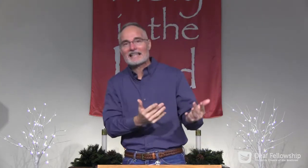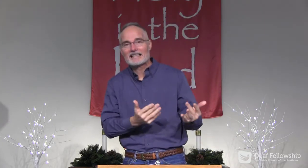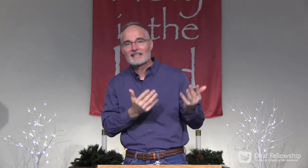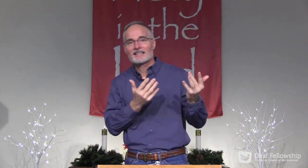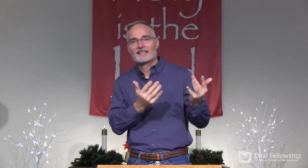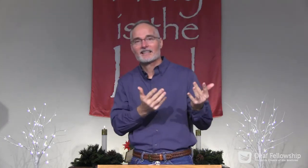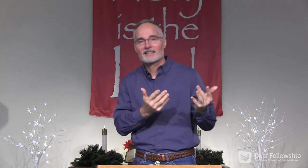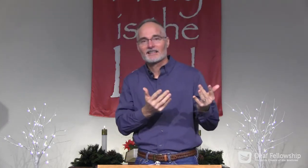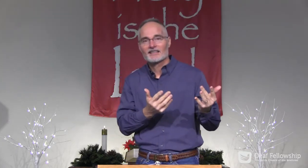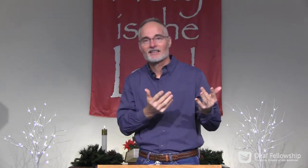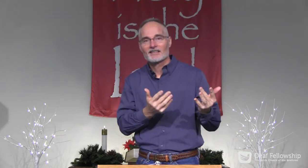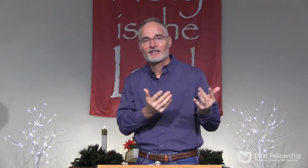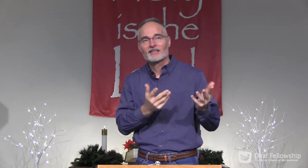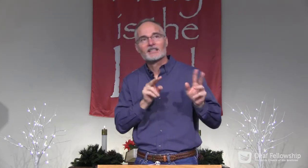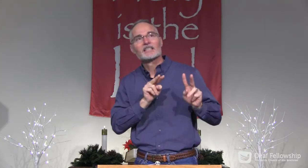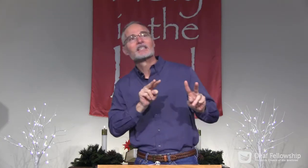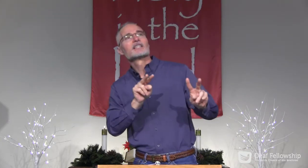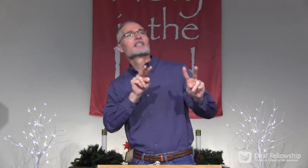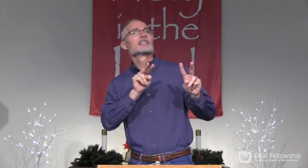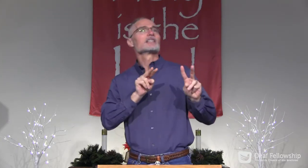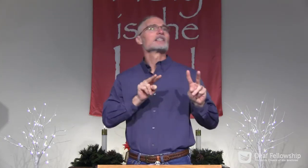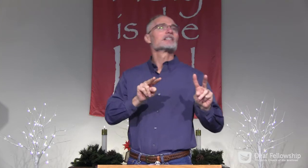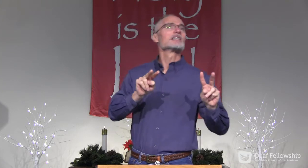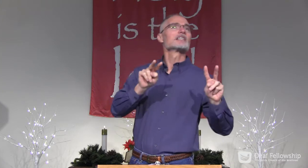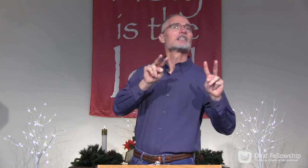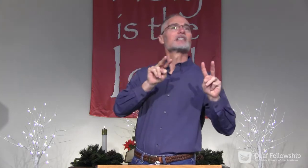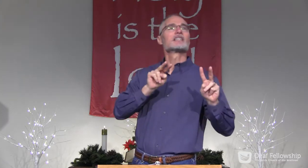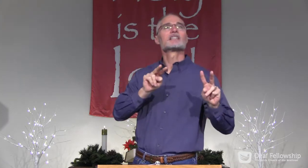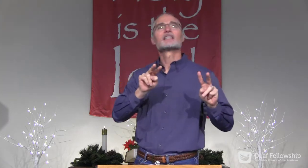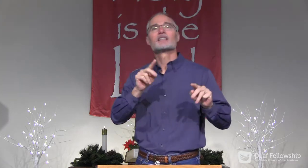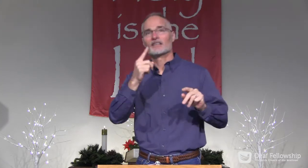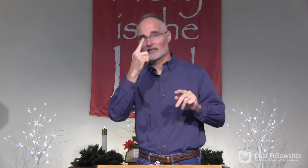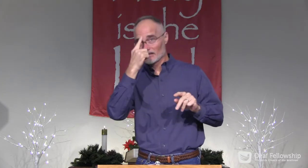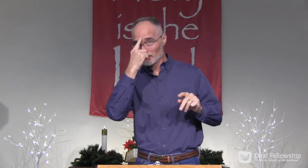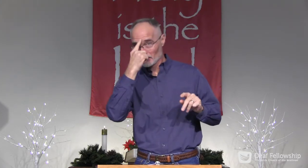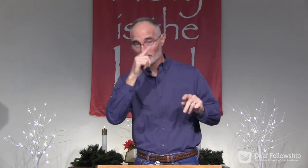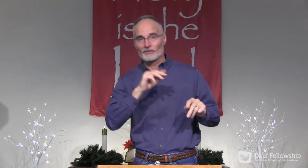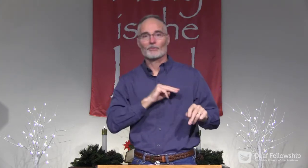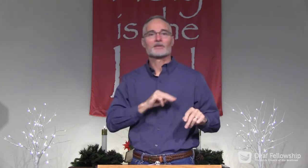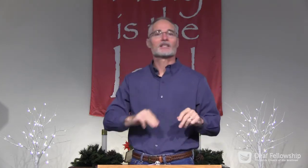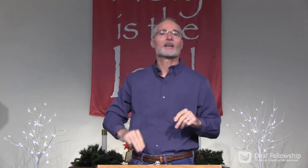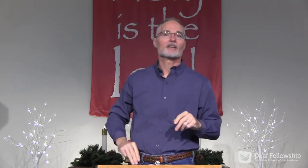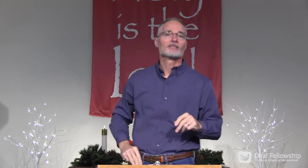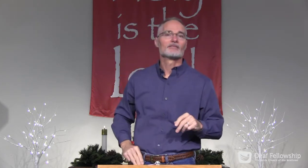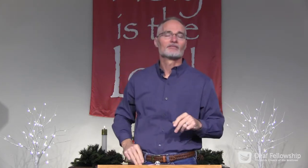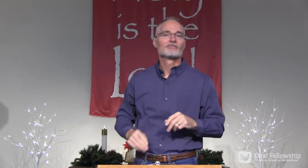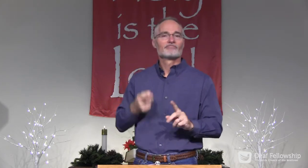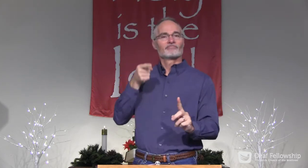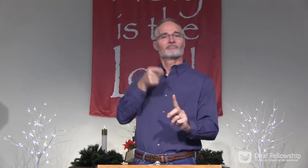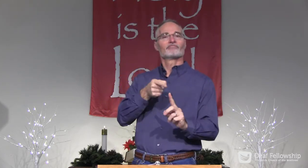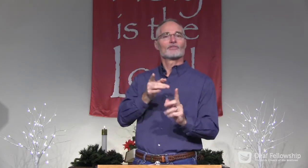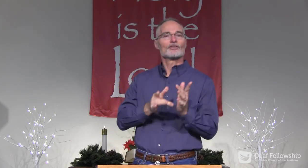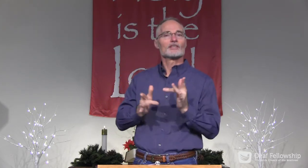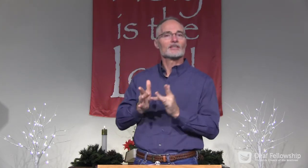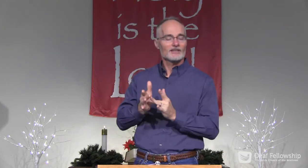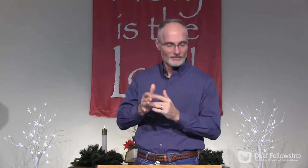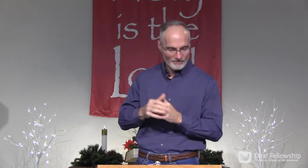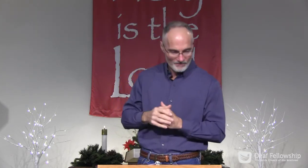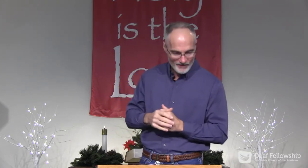God's people long ago waited and waited, anticipated and expected